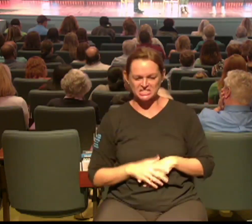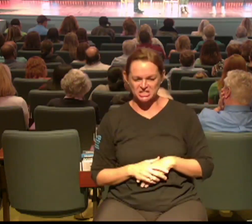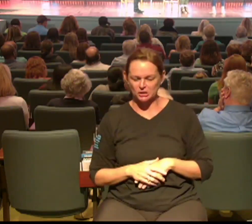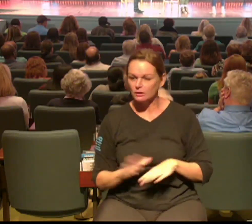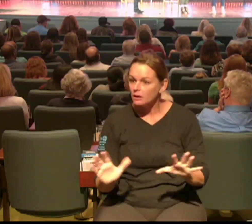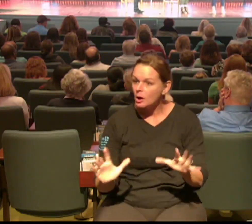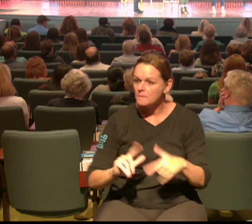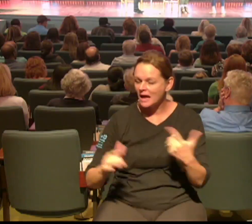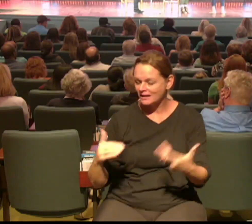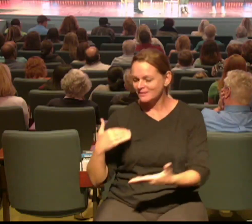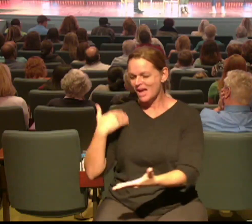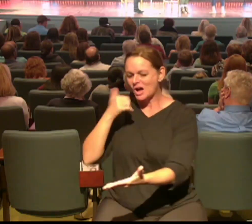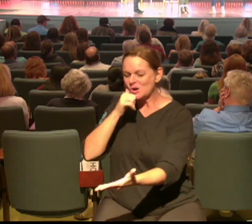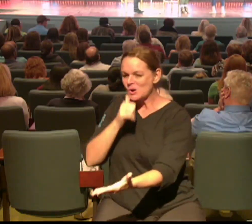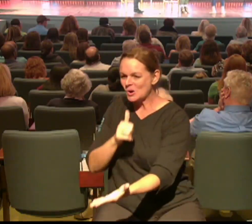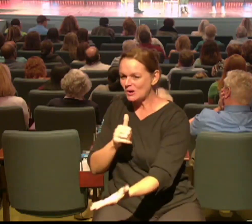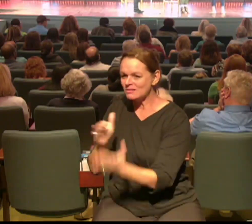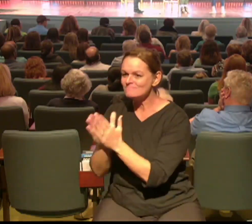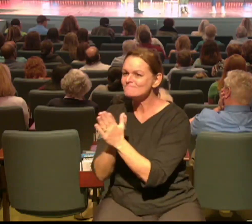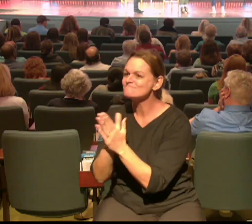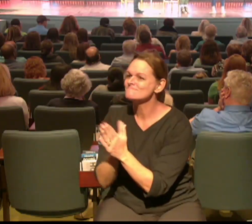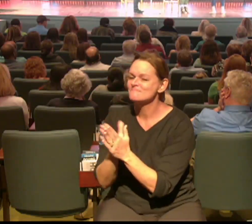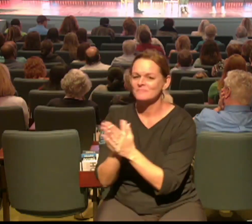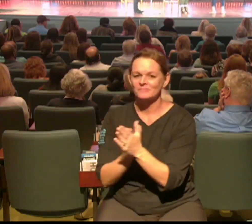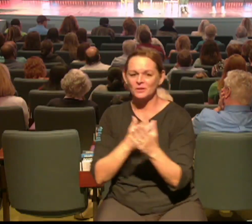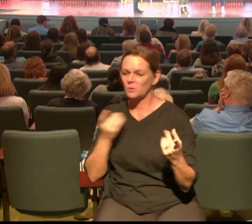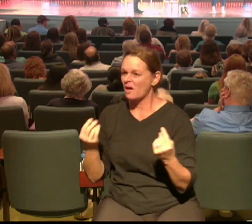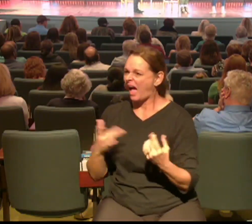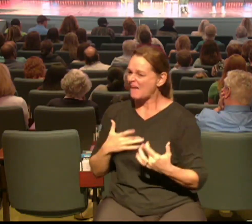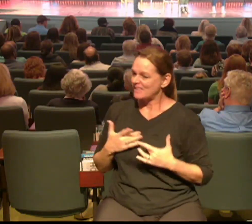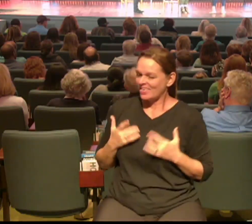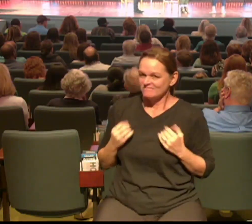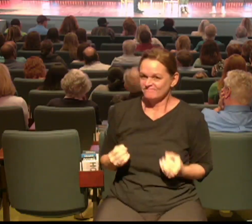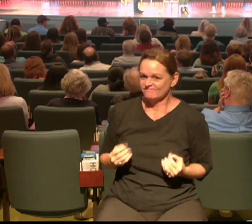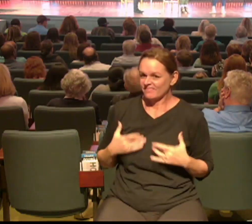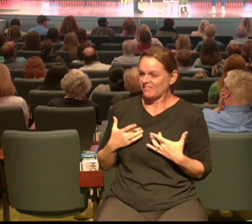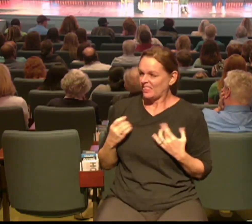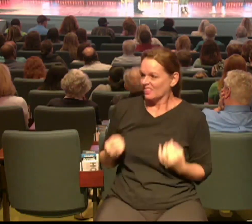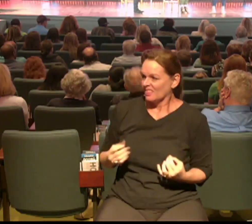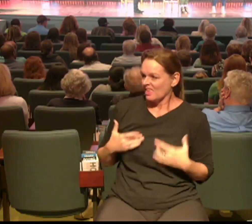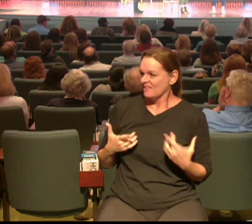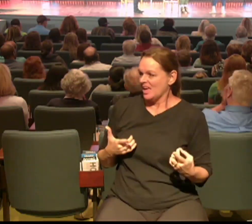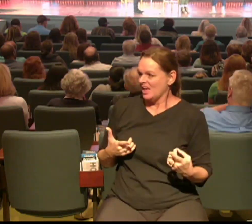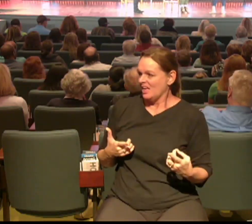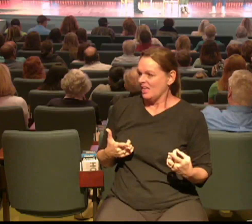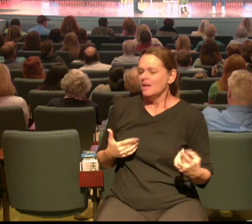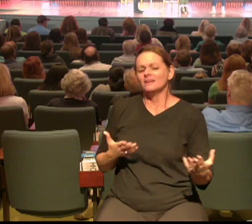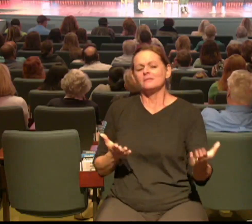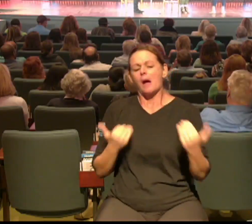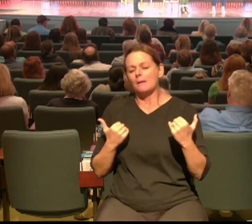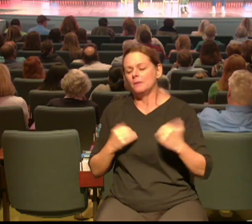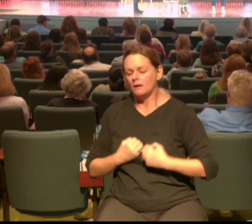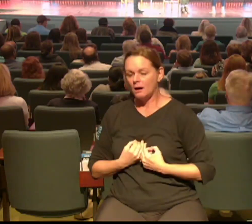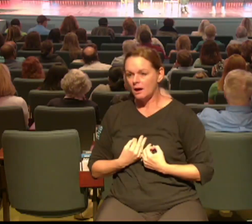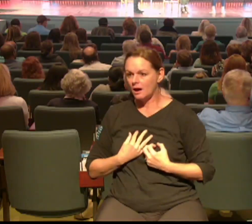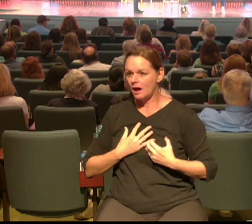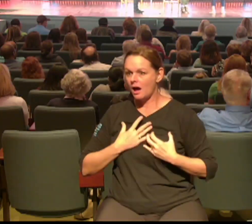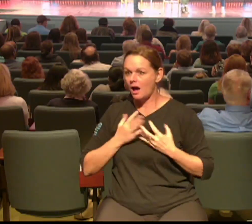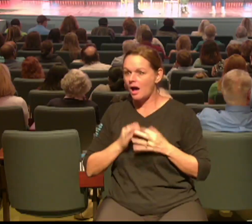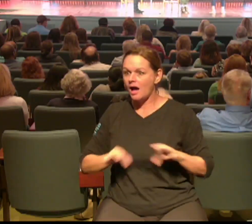young girl eagerly looking for value and worth it was because of that invitation that shortly after my true value